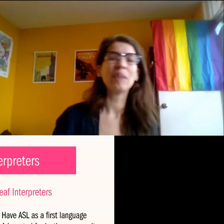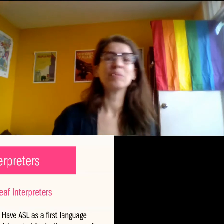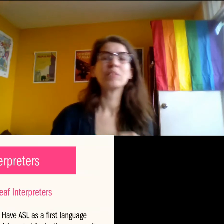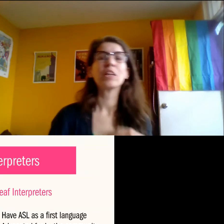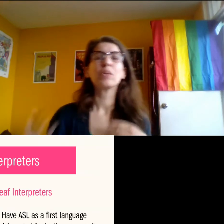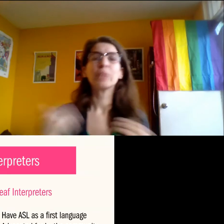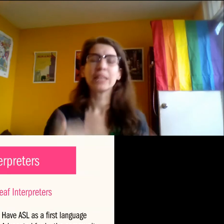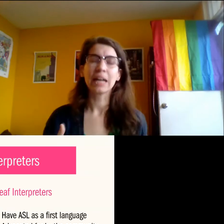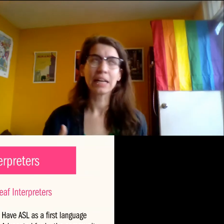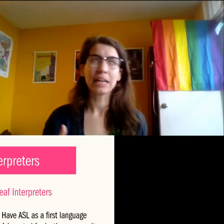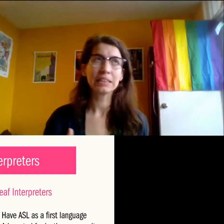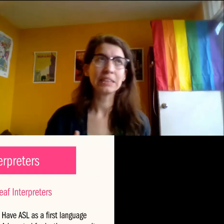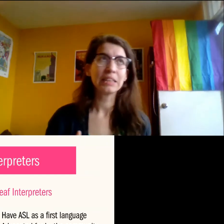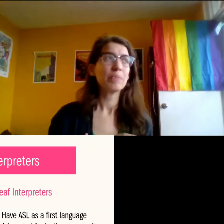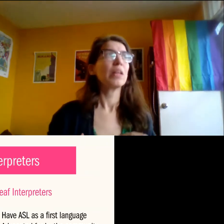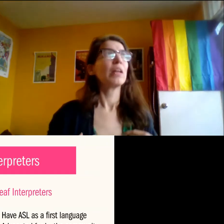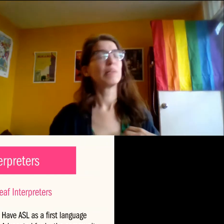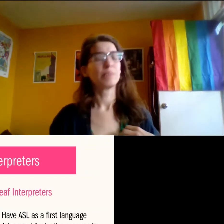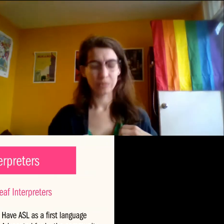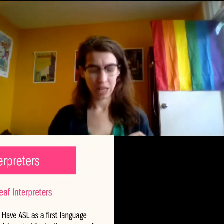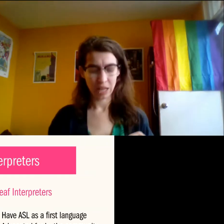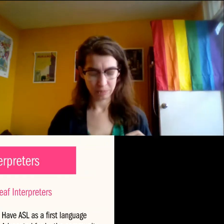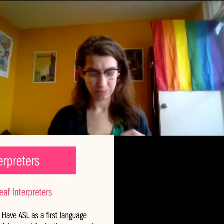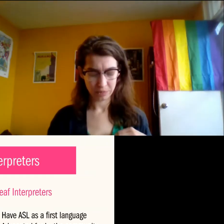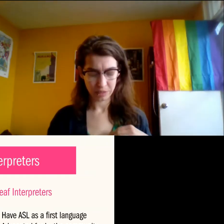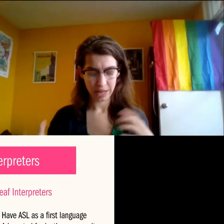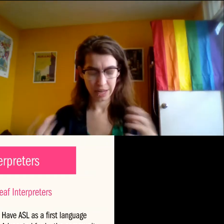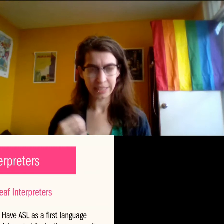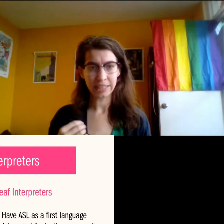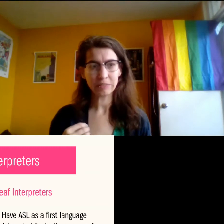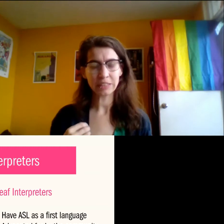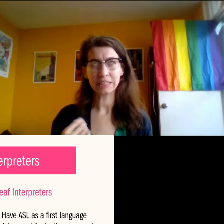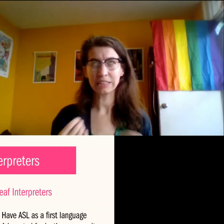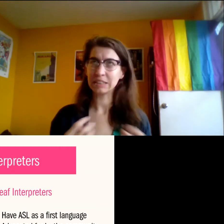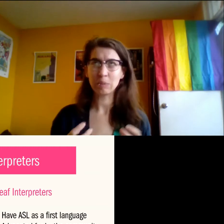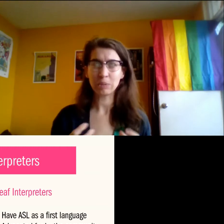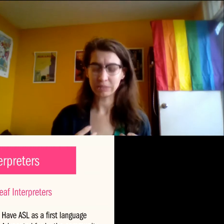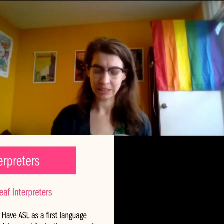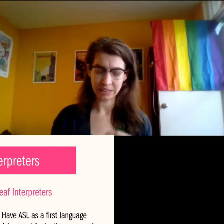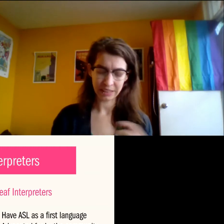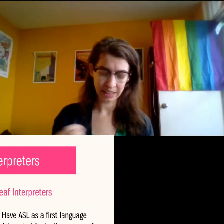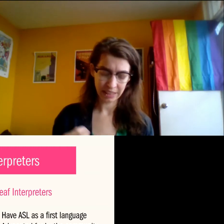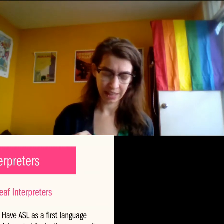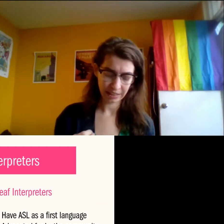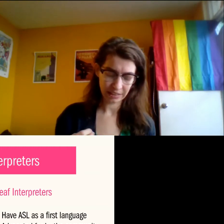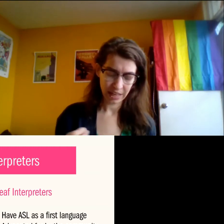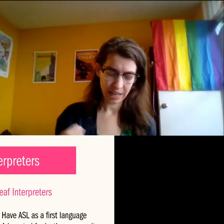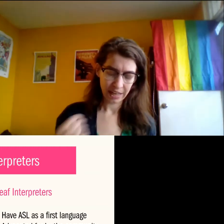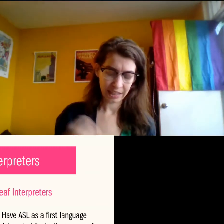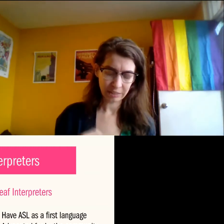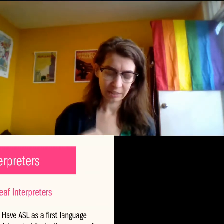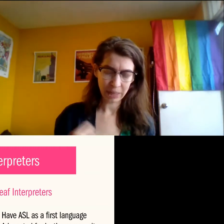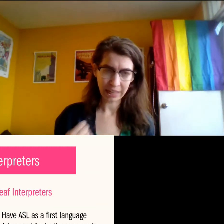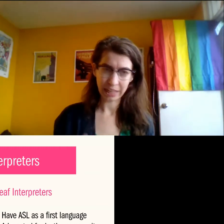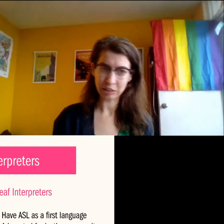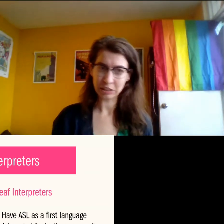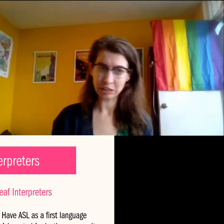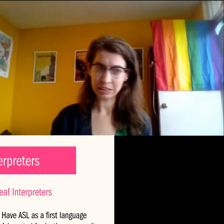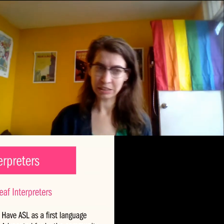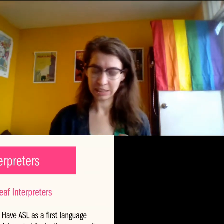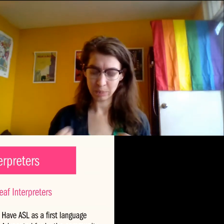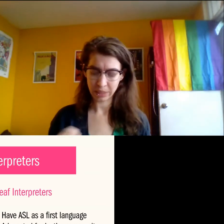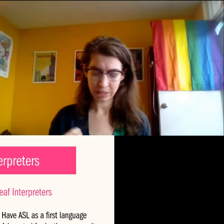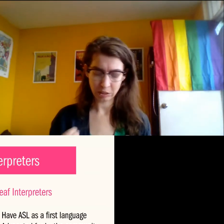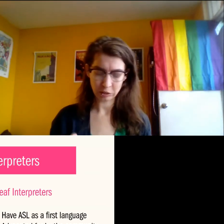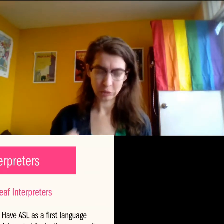Um, because, um, it gives it, there's a couple of reasons. It, it, it gives back